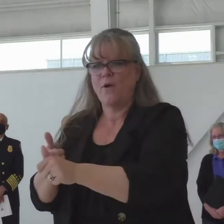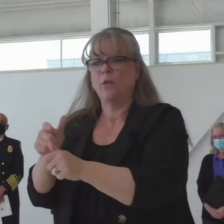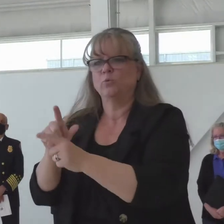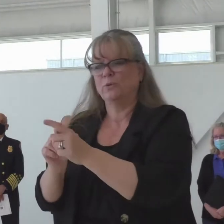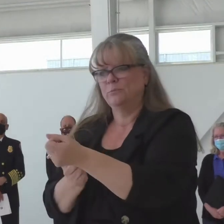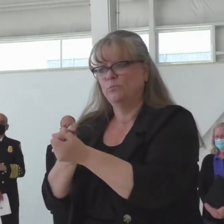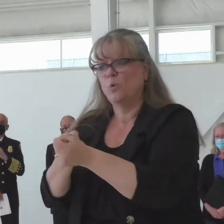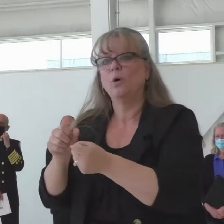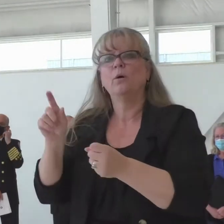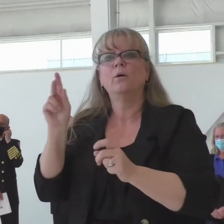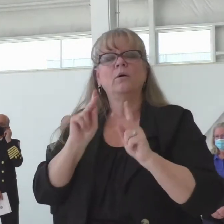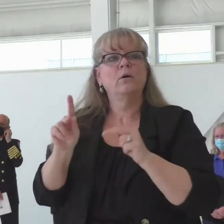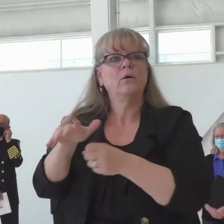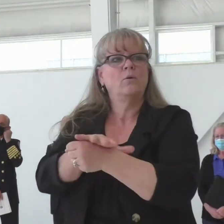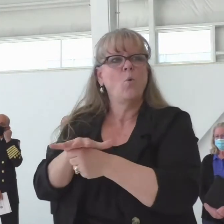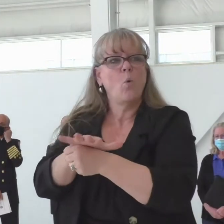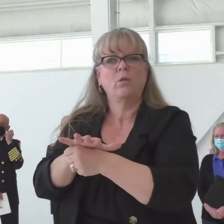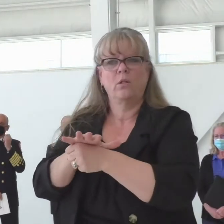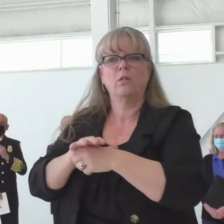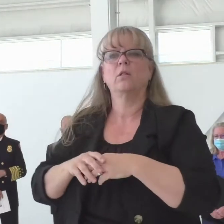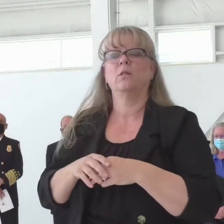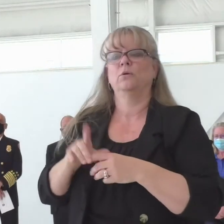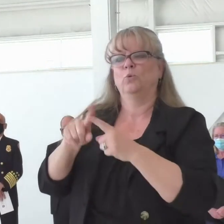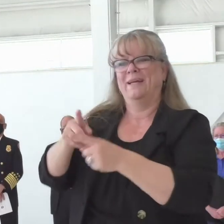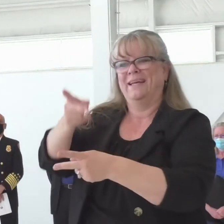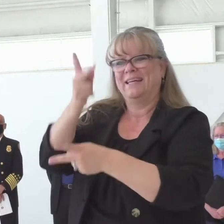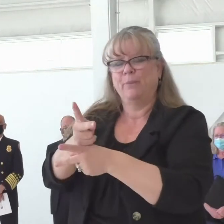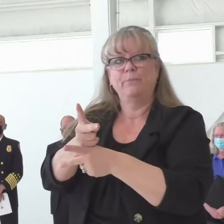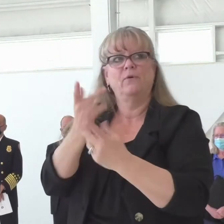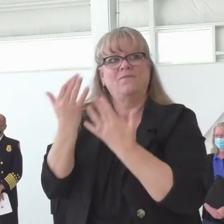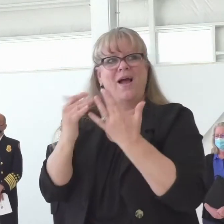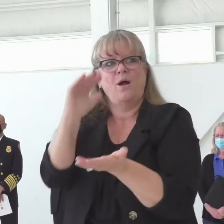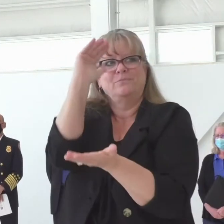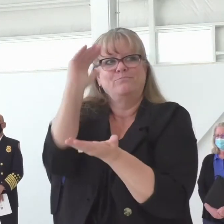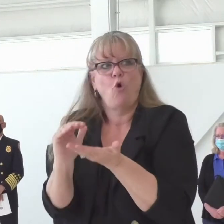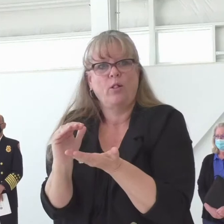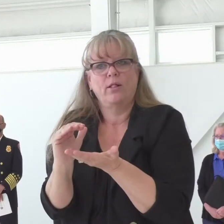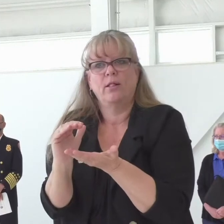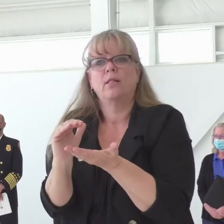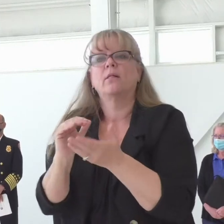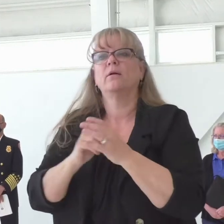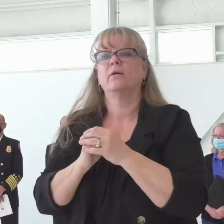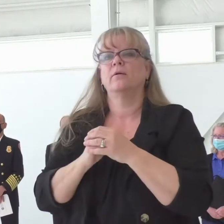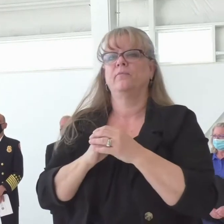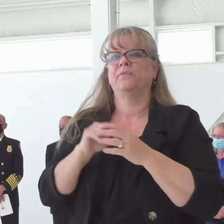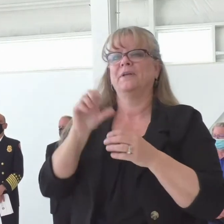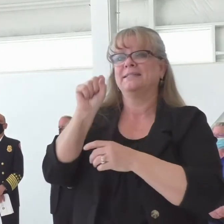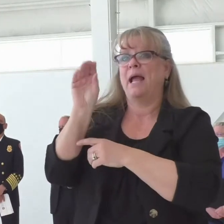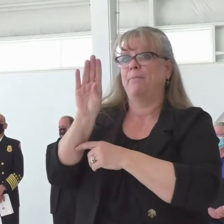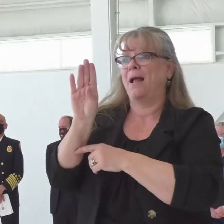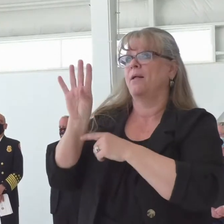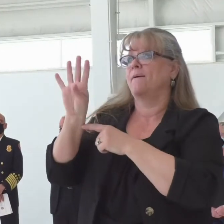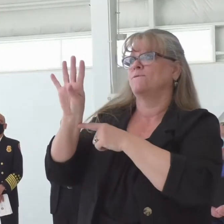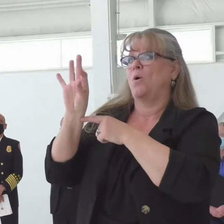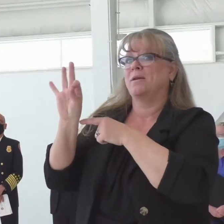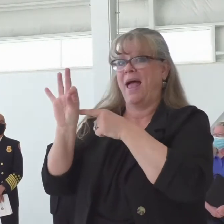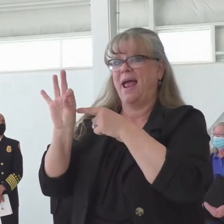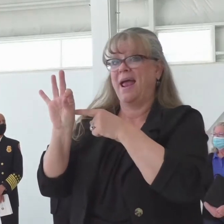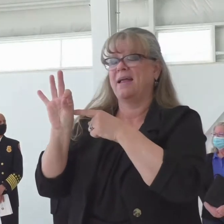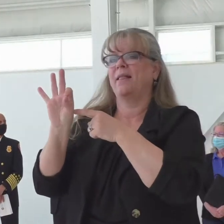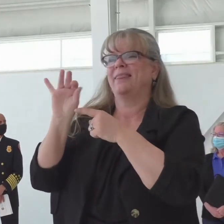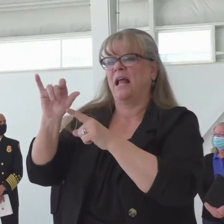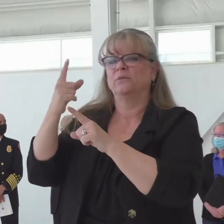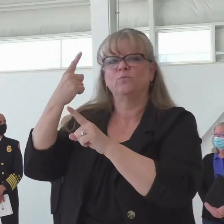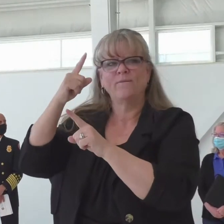small. Senate Bill 49 also expanded the single-engine air tanker to my right. Those are normally,